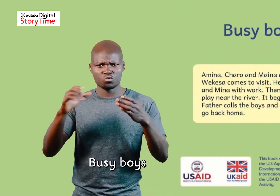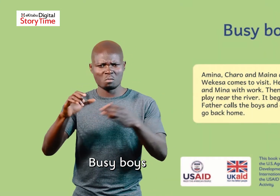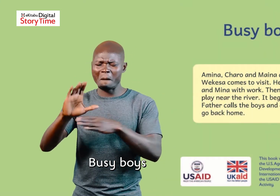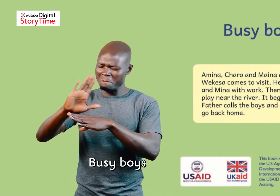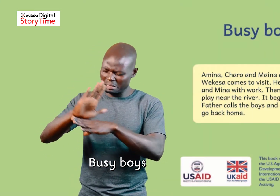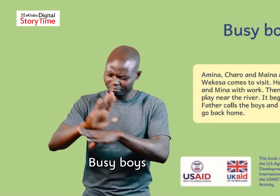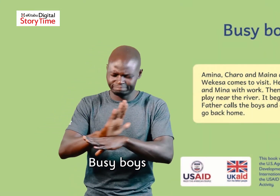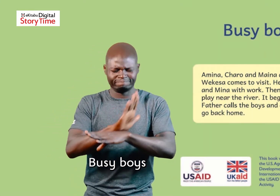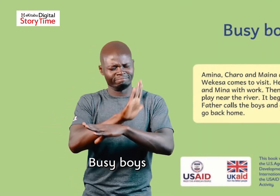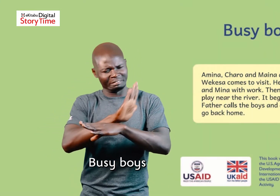busy boys